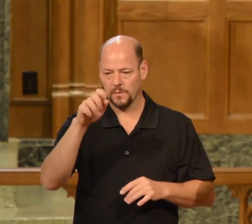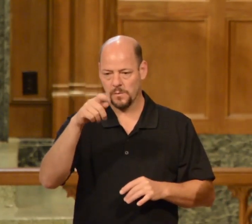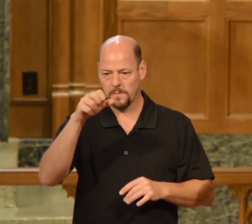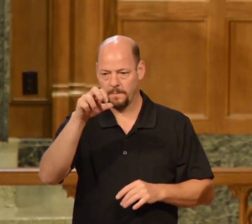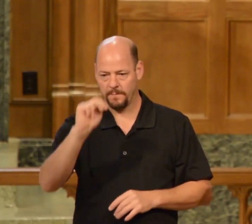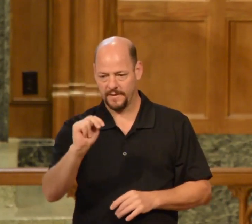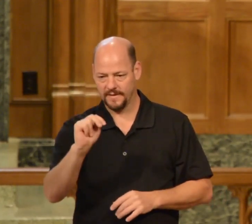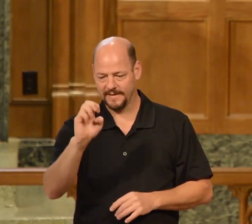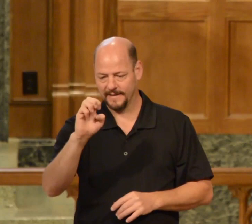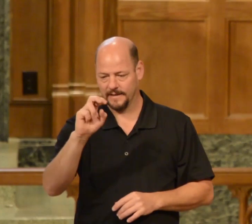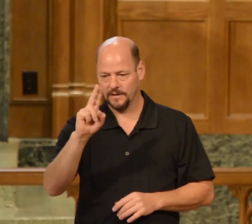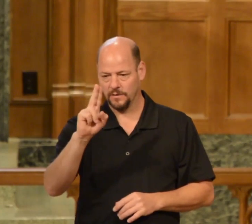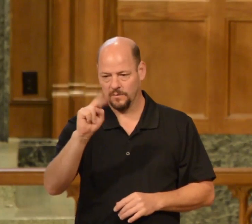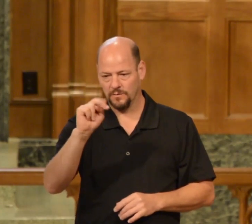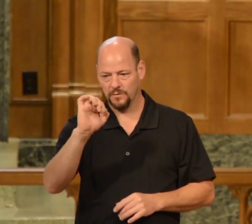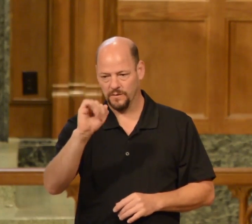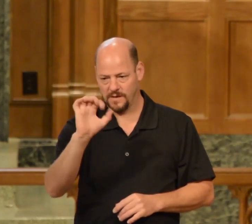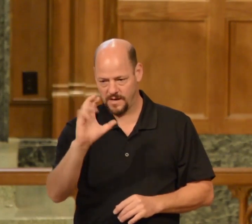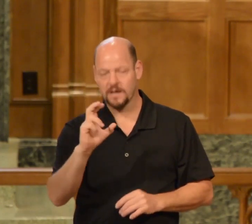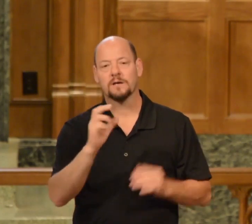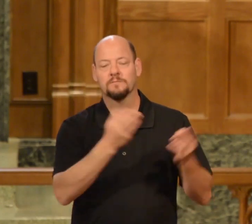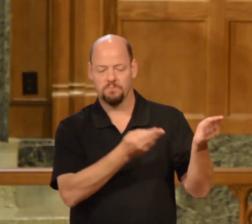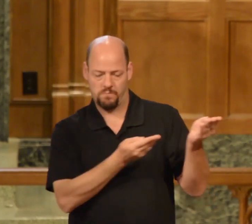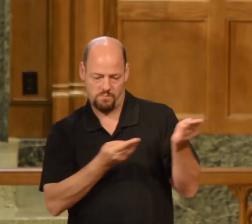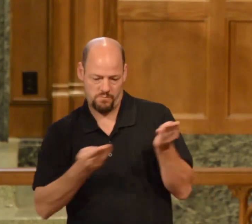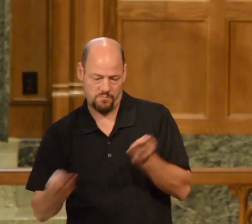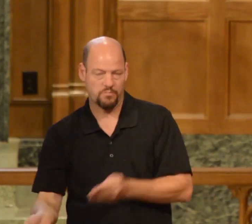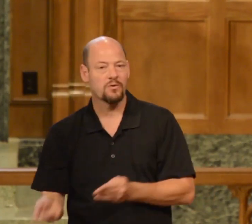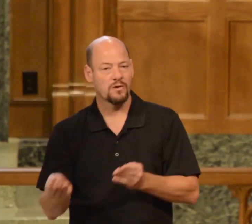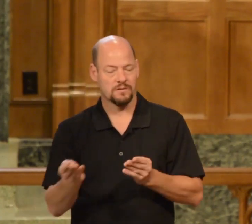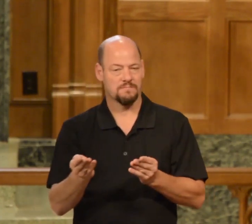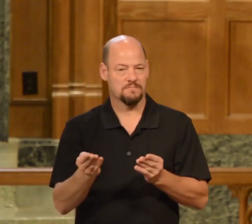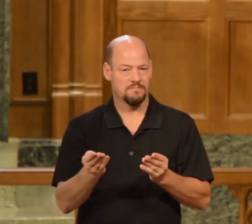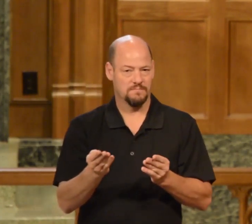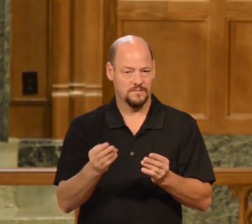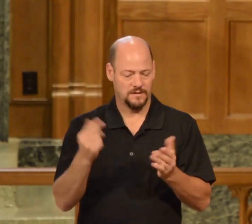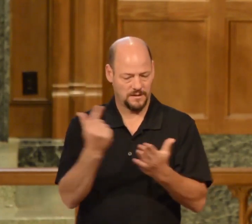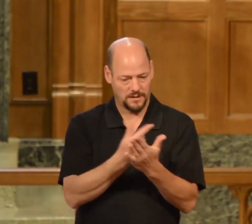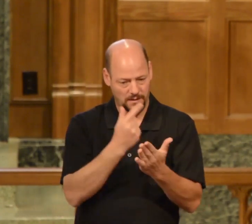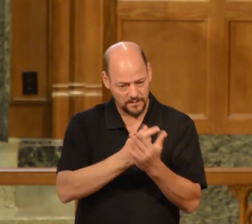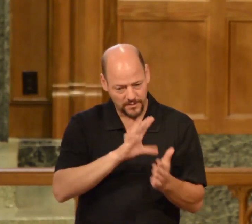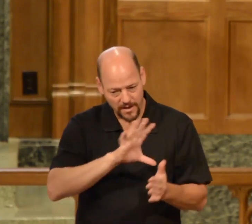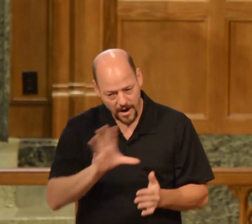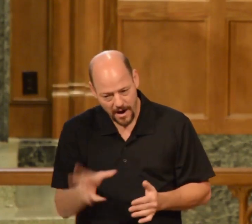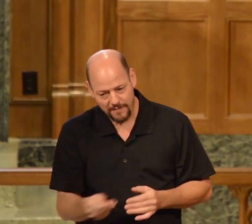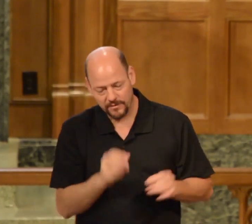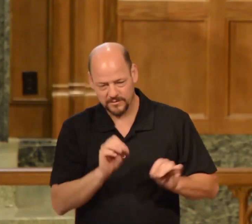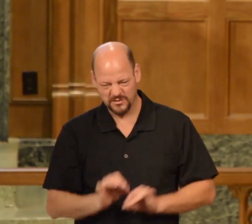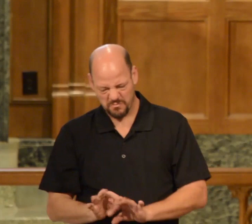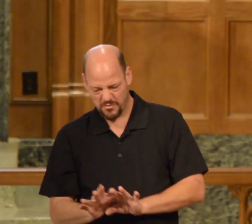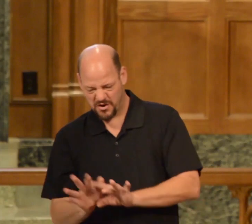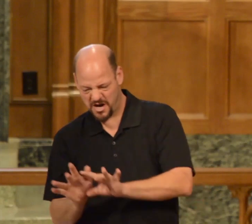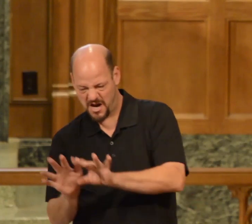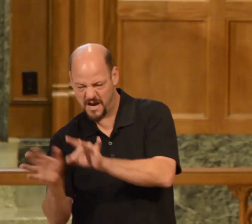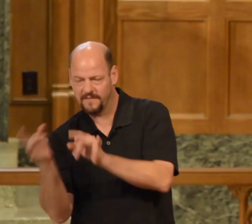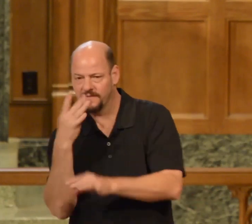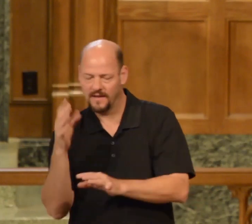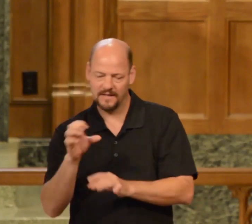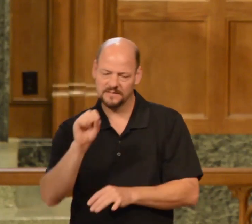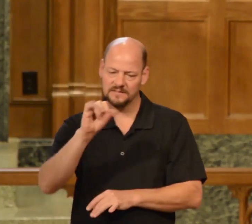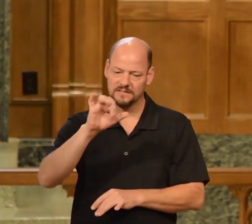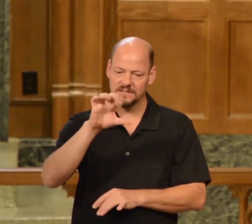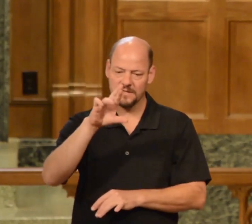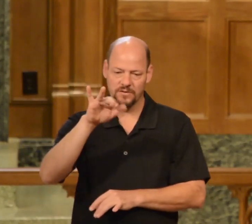Ethiopia and to Egypt it's spreading over there to North Africa and up to Damascus and Syria